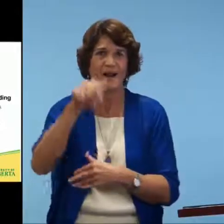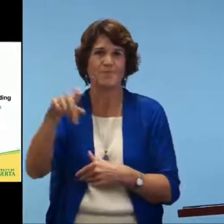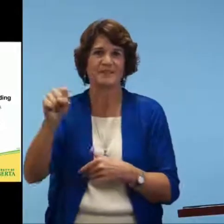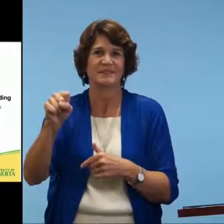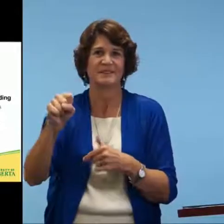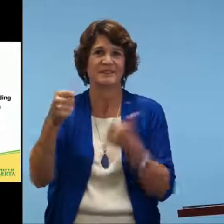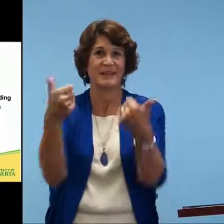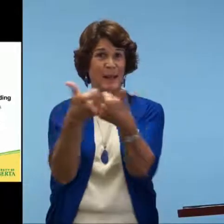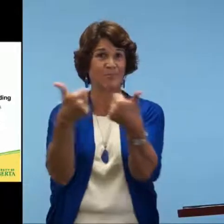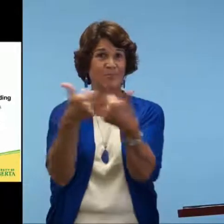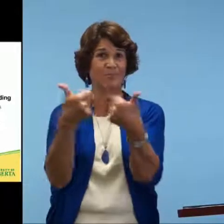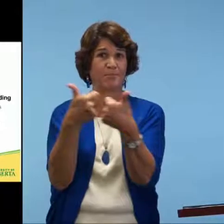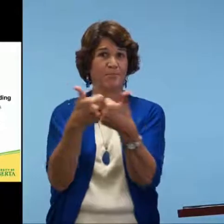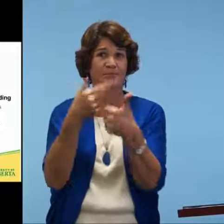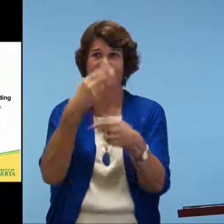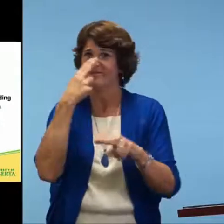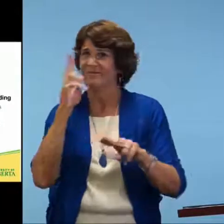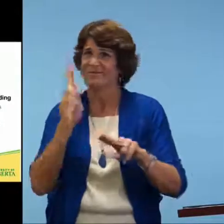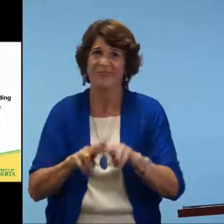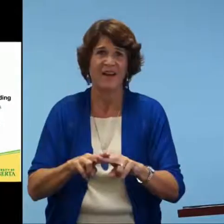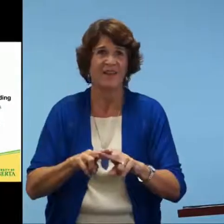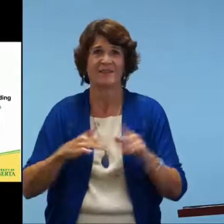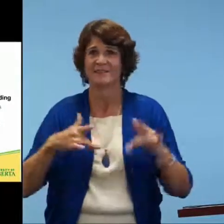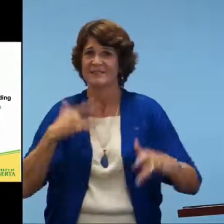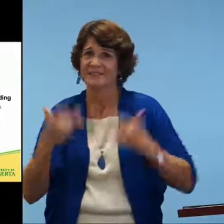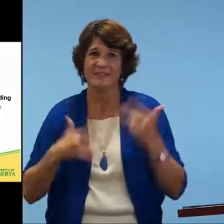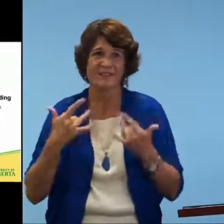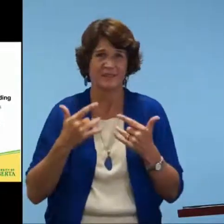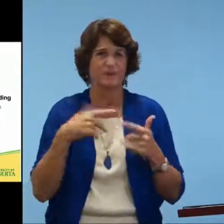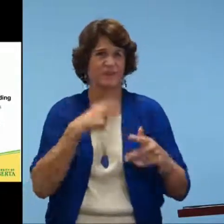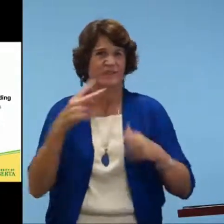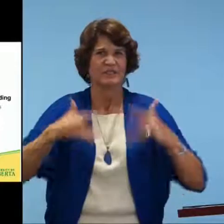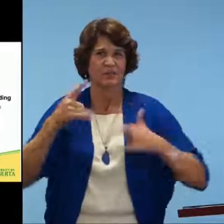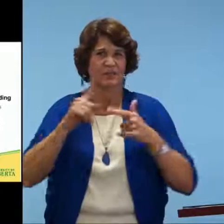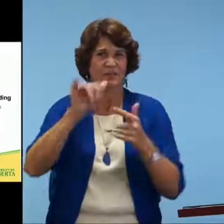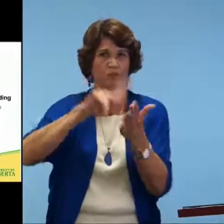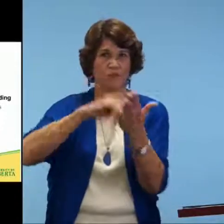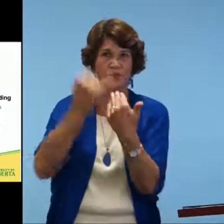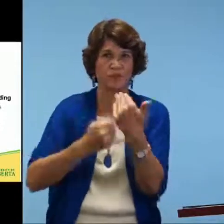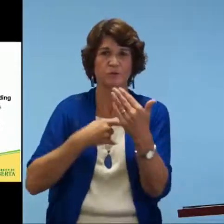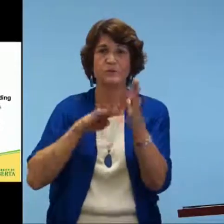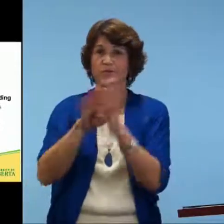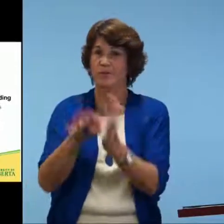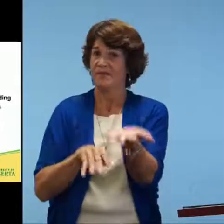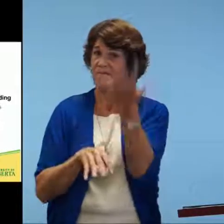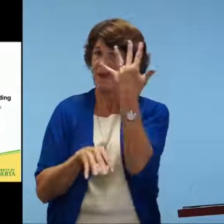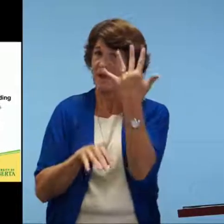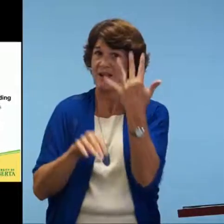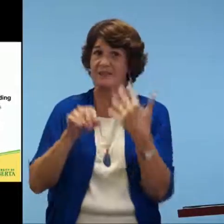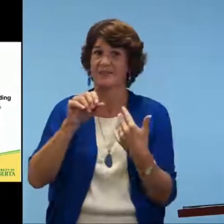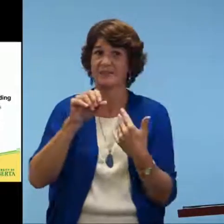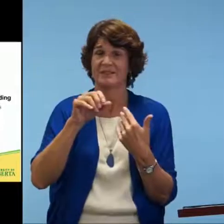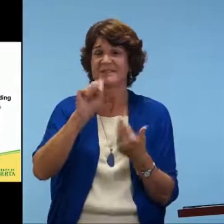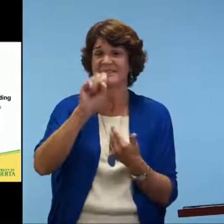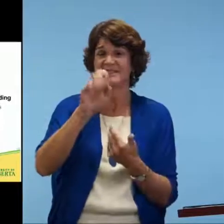Again, through these apps, which are all games. They're fun, they're motivating, and we are very excited about the project itself.